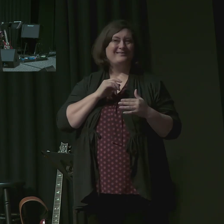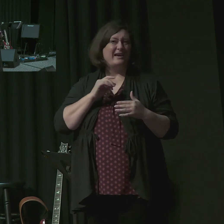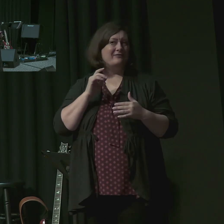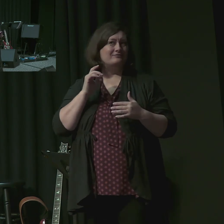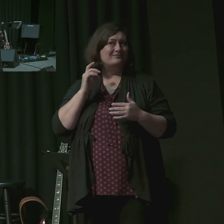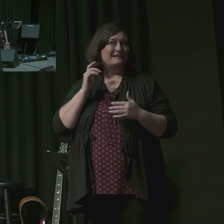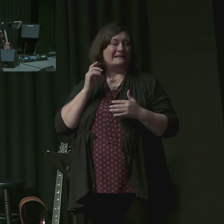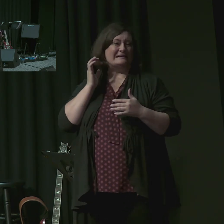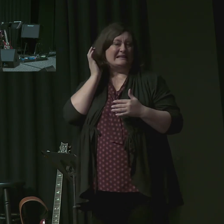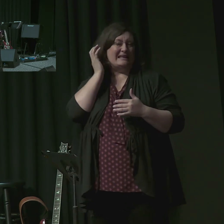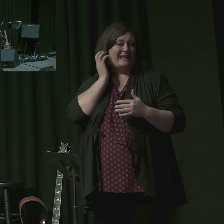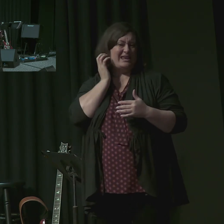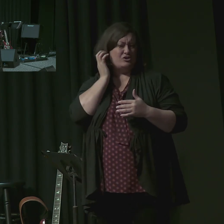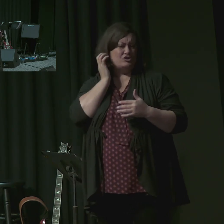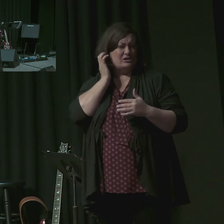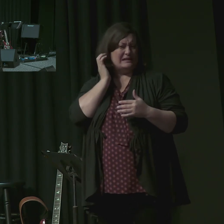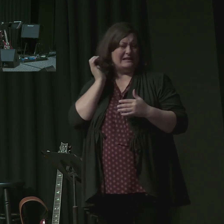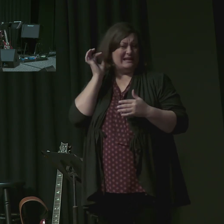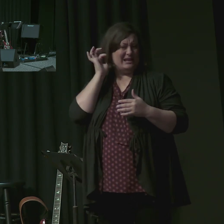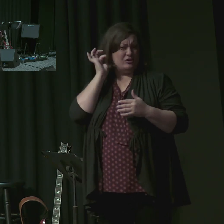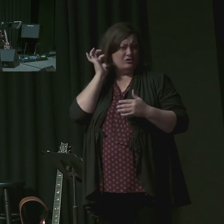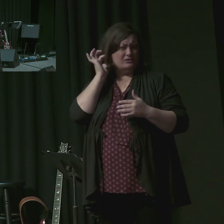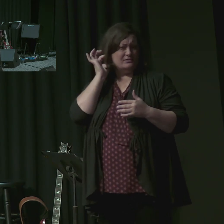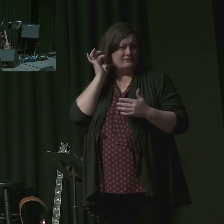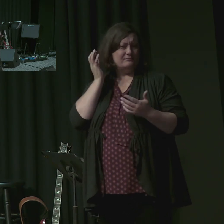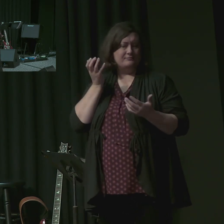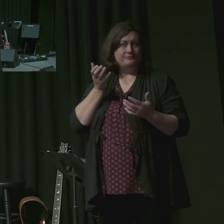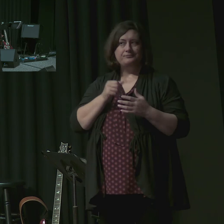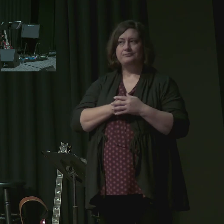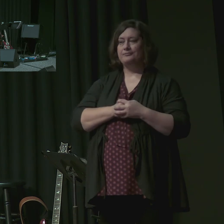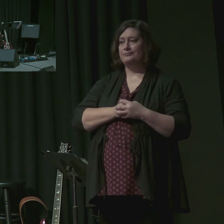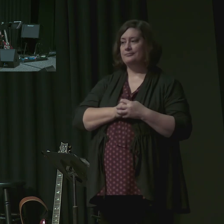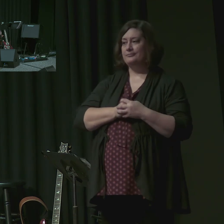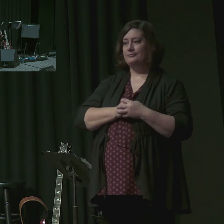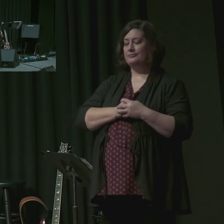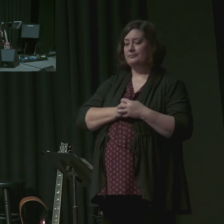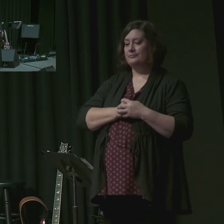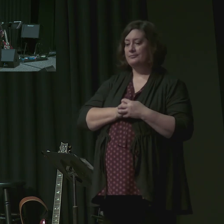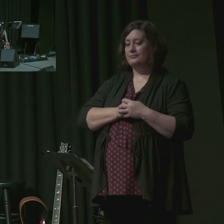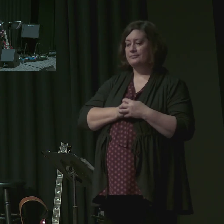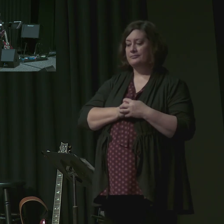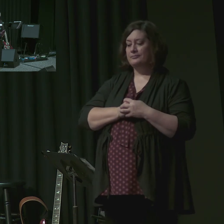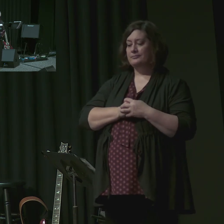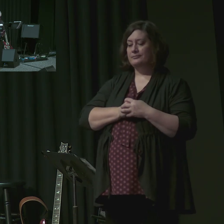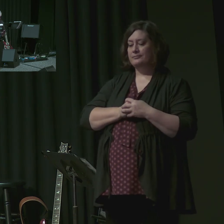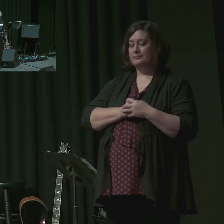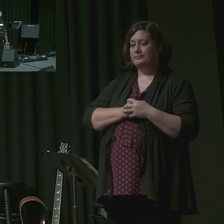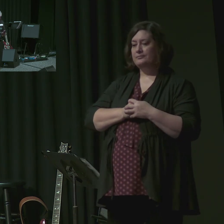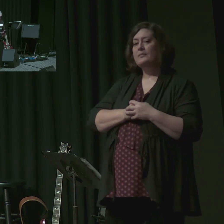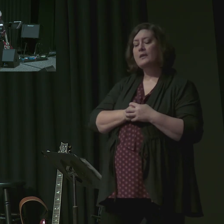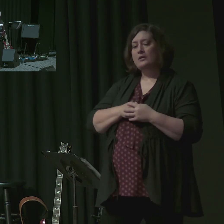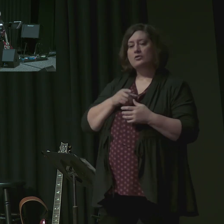will wander off into myths. As for you, always be sober-minded,